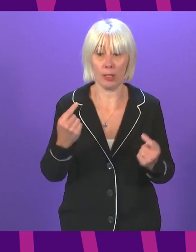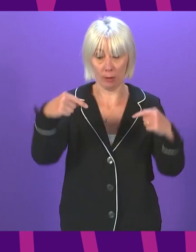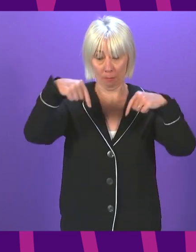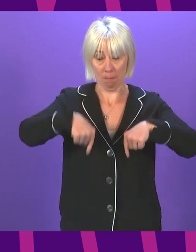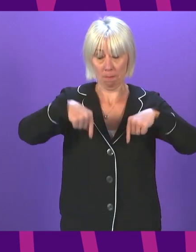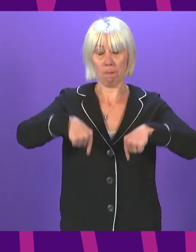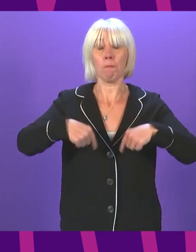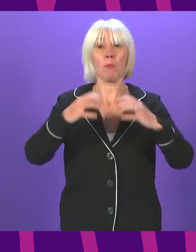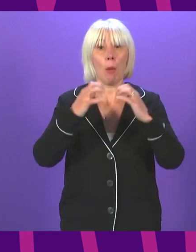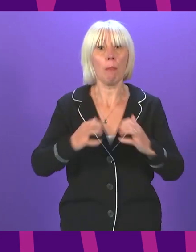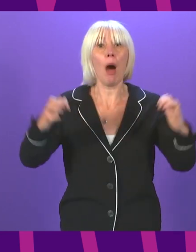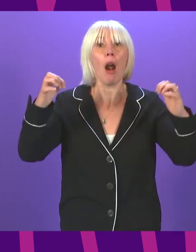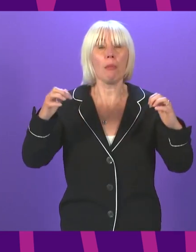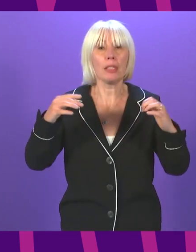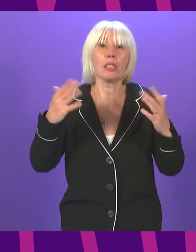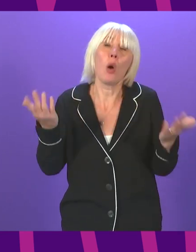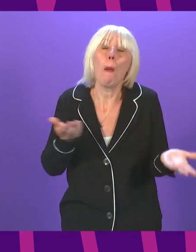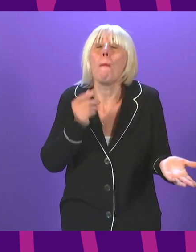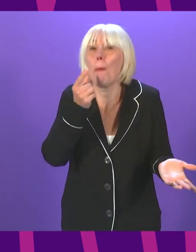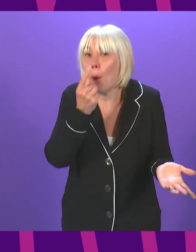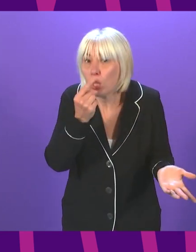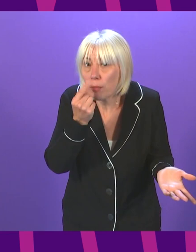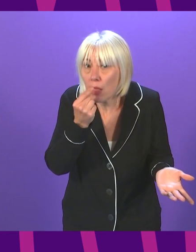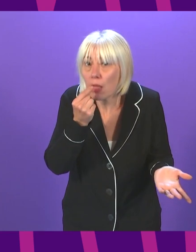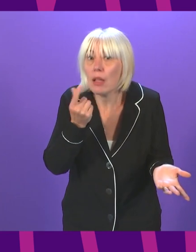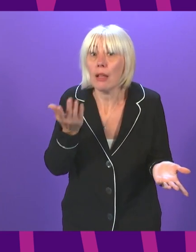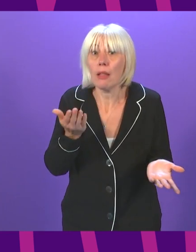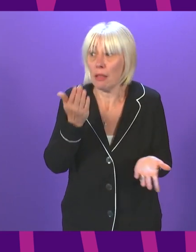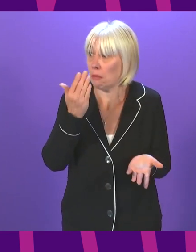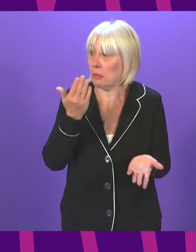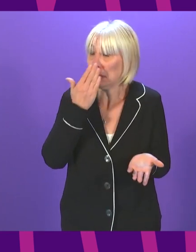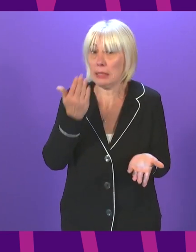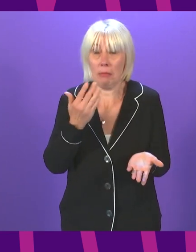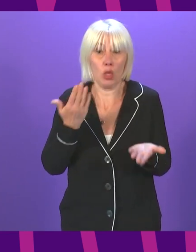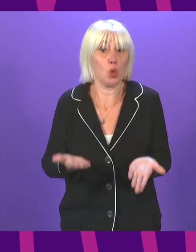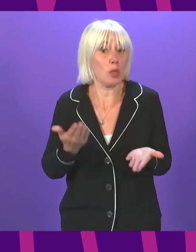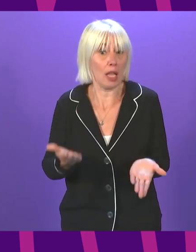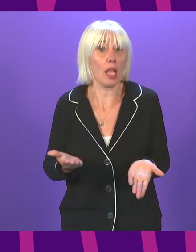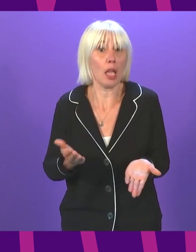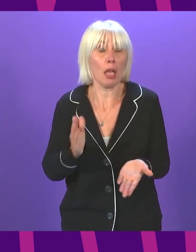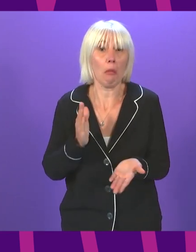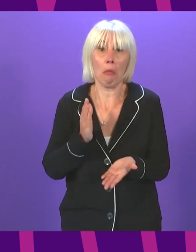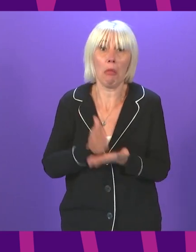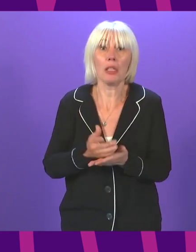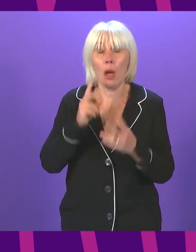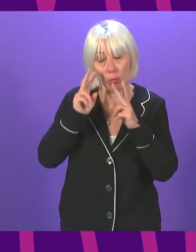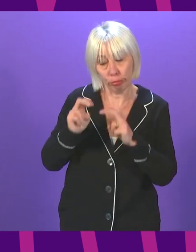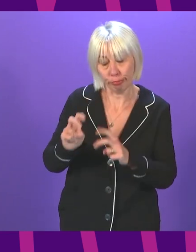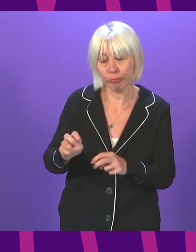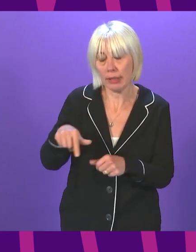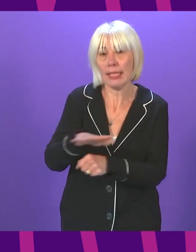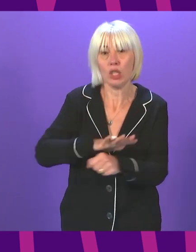Parliament, wherever that is possible, that would indeed seem to be the case on this occasion. And I will look further into this issue.